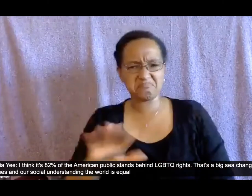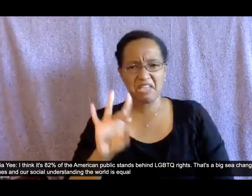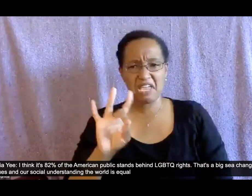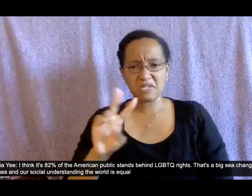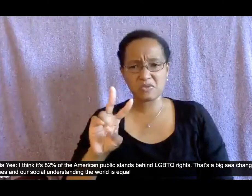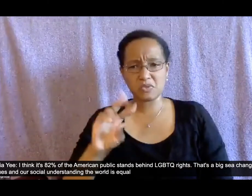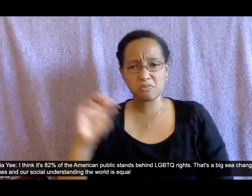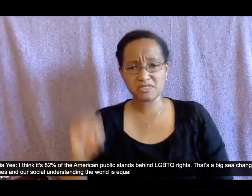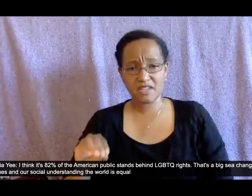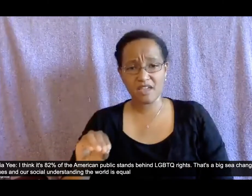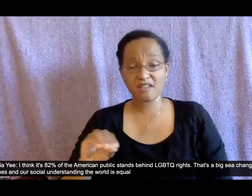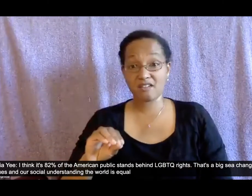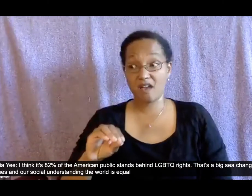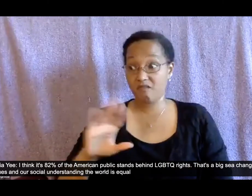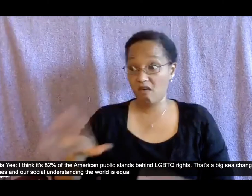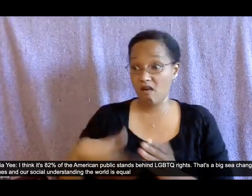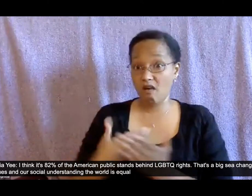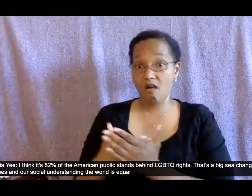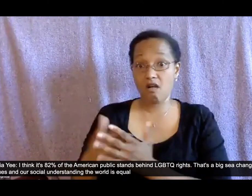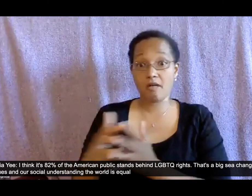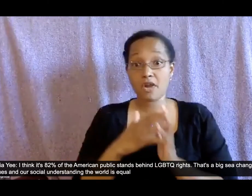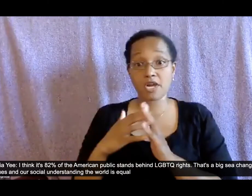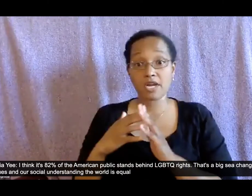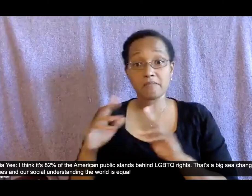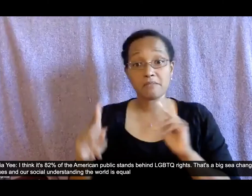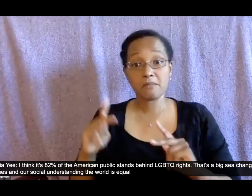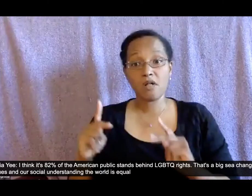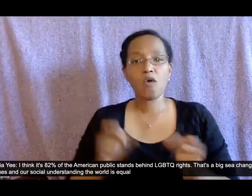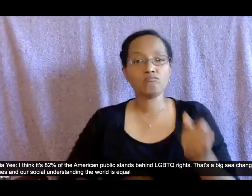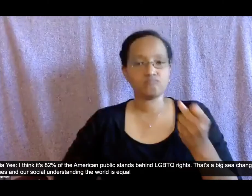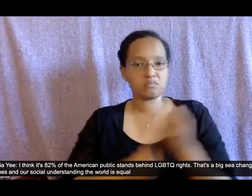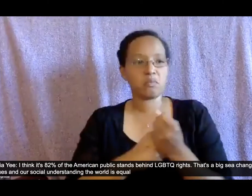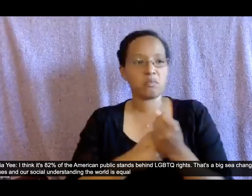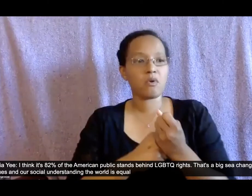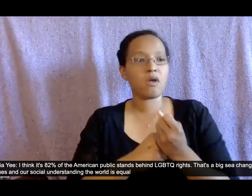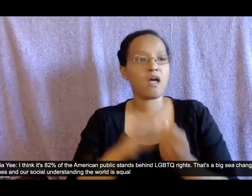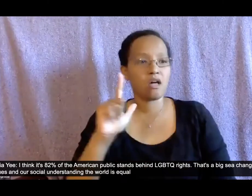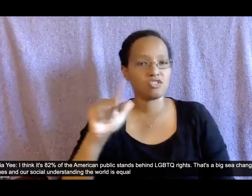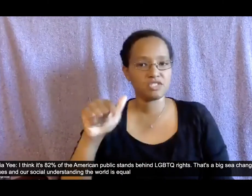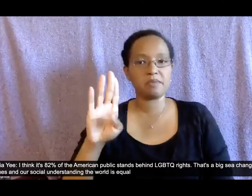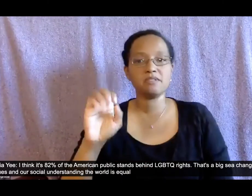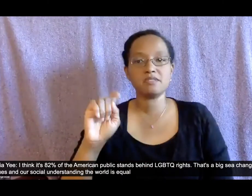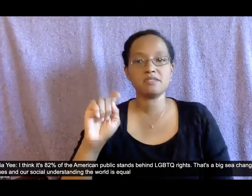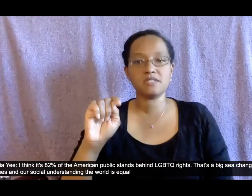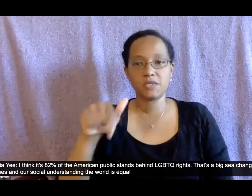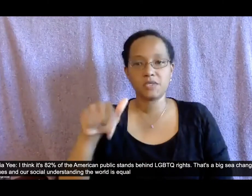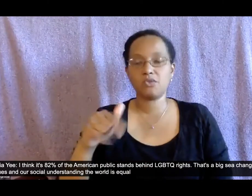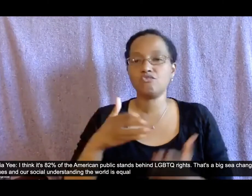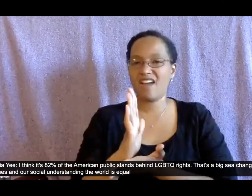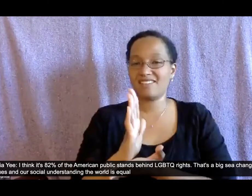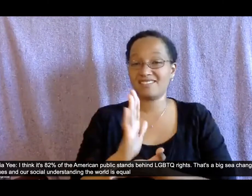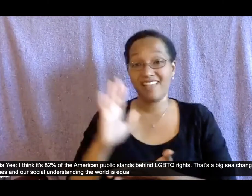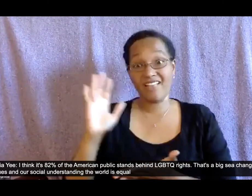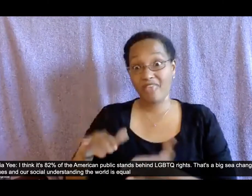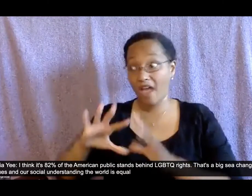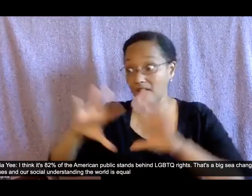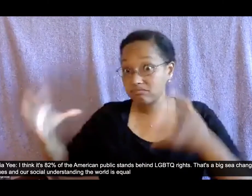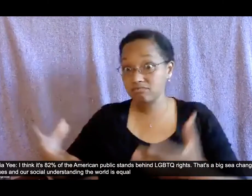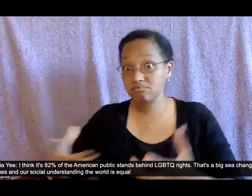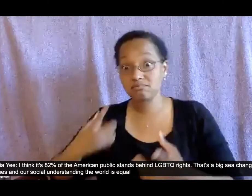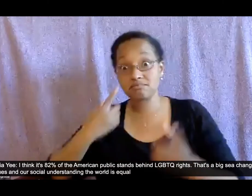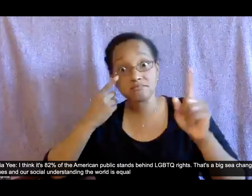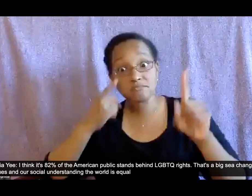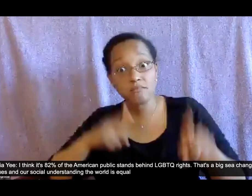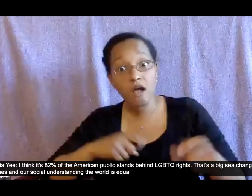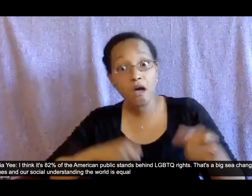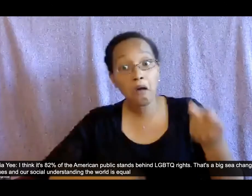stands behind lgbtq rights and that's a big sea change in our social values and our